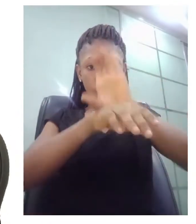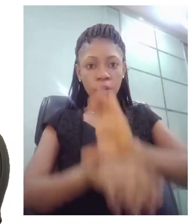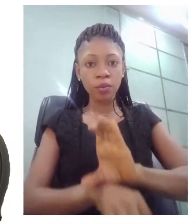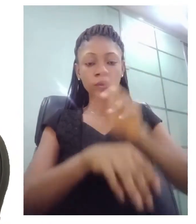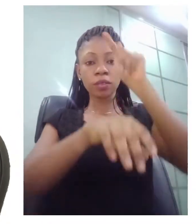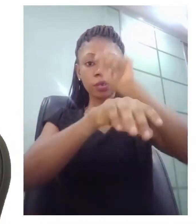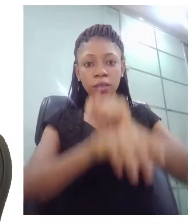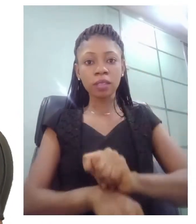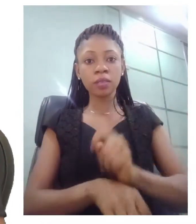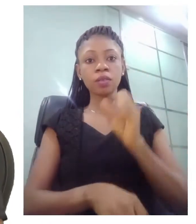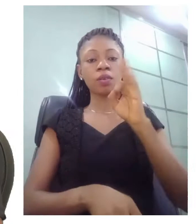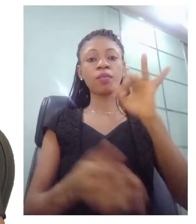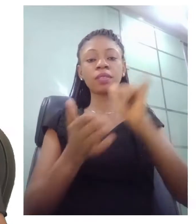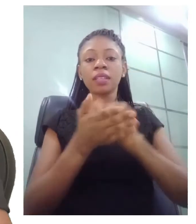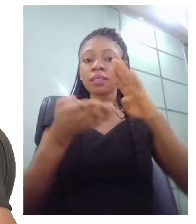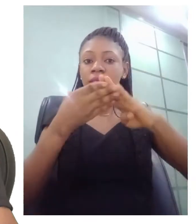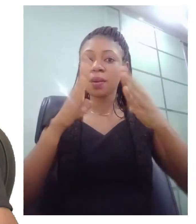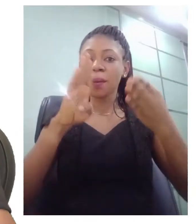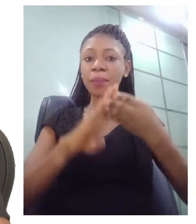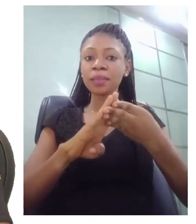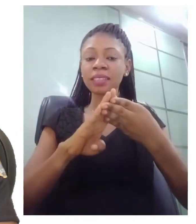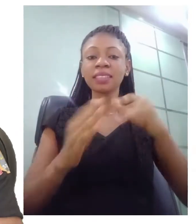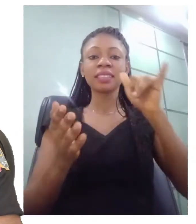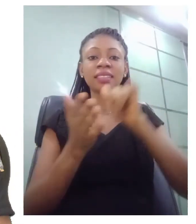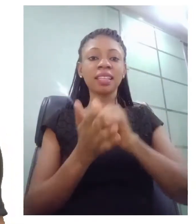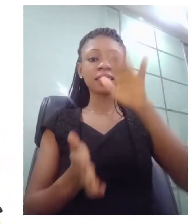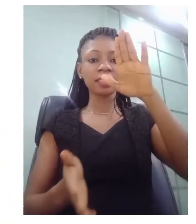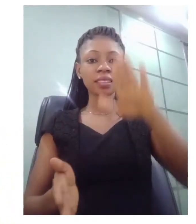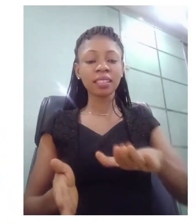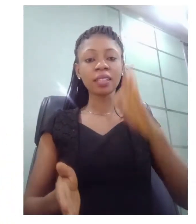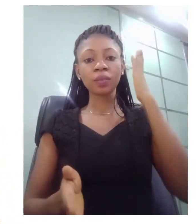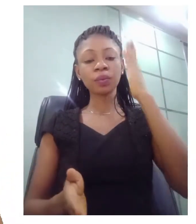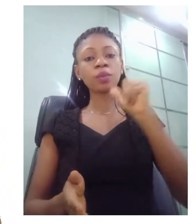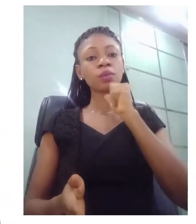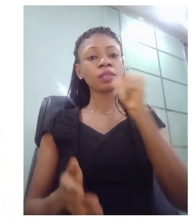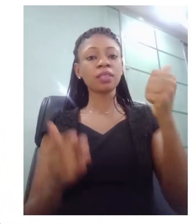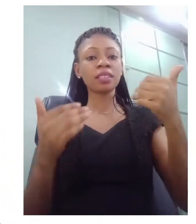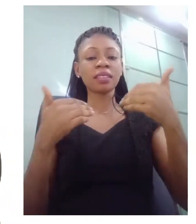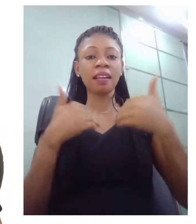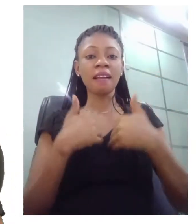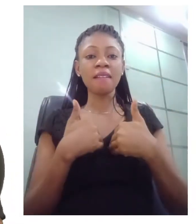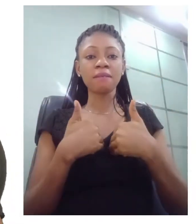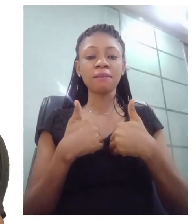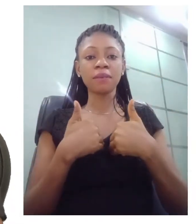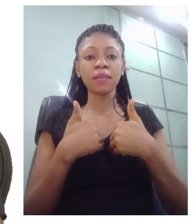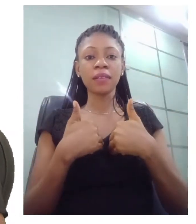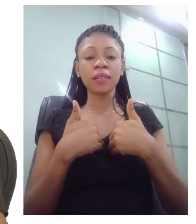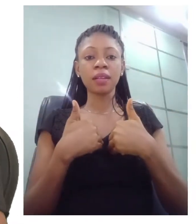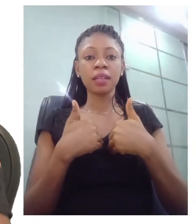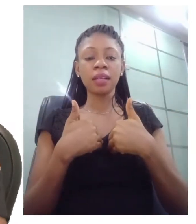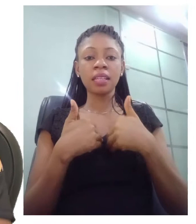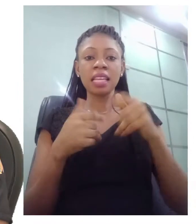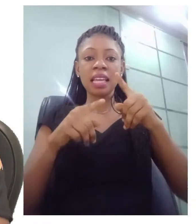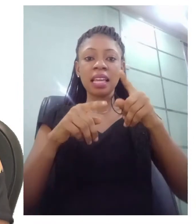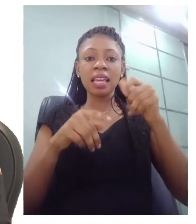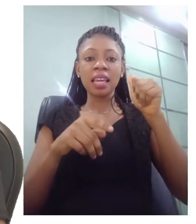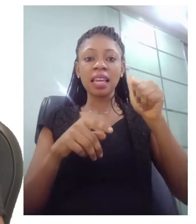have aversion or rather a poor linguistic attitude towards her